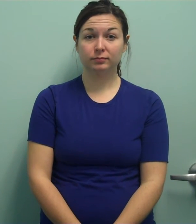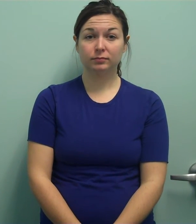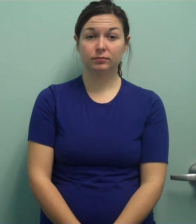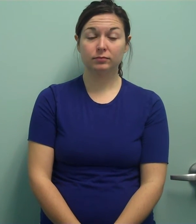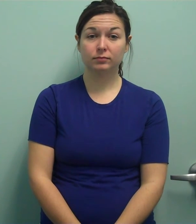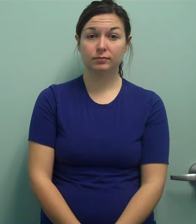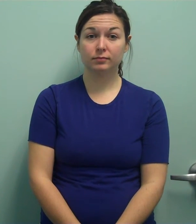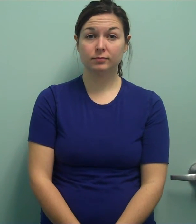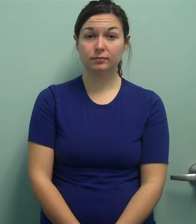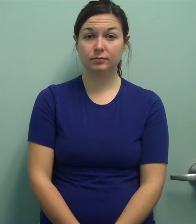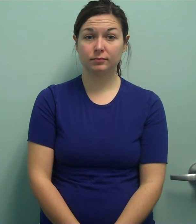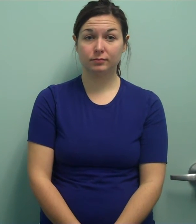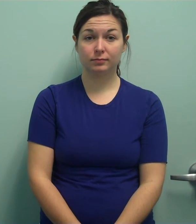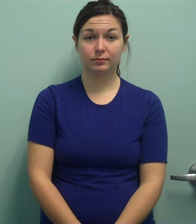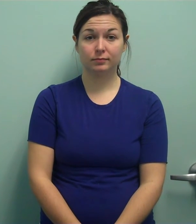I can't sail directly there.